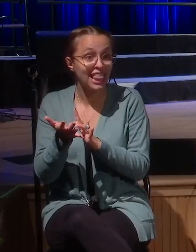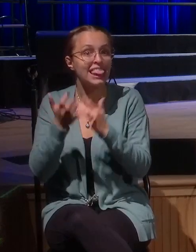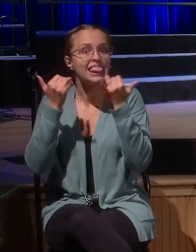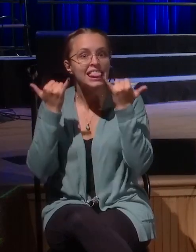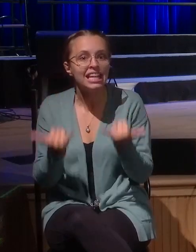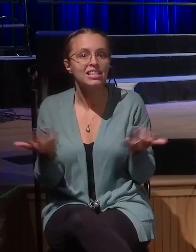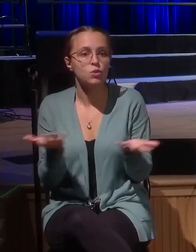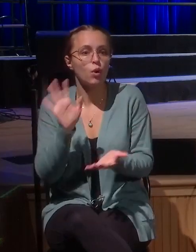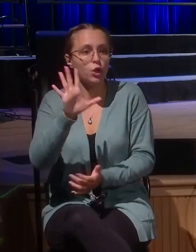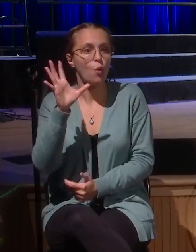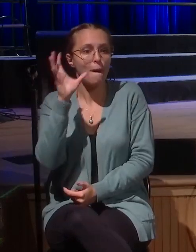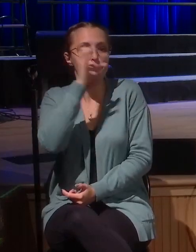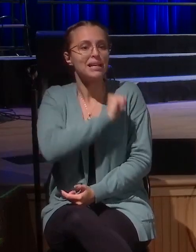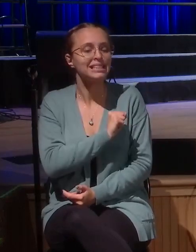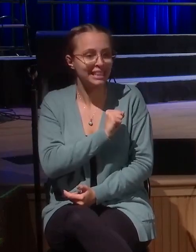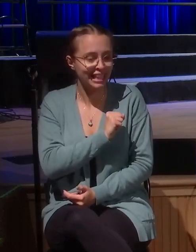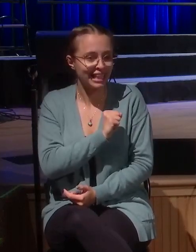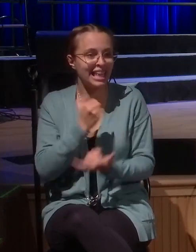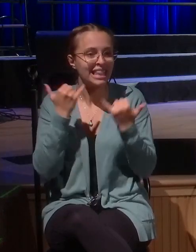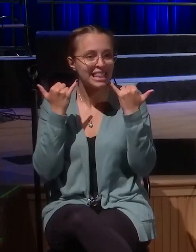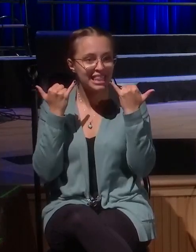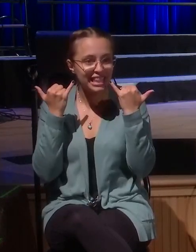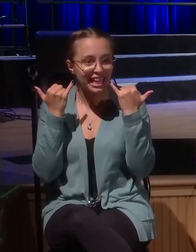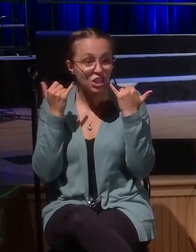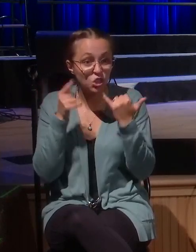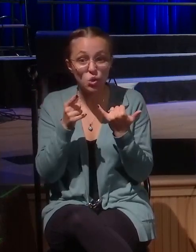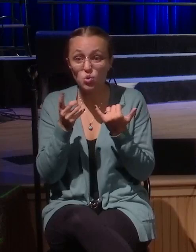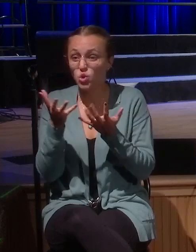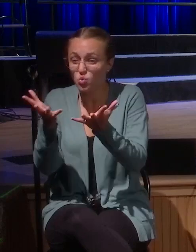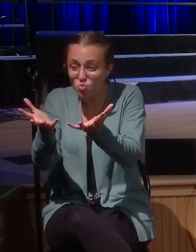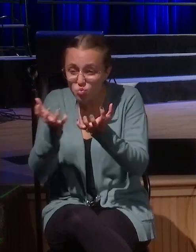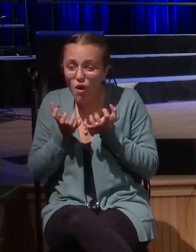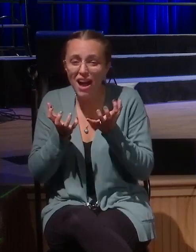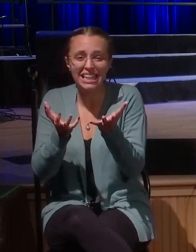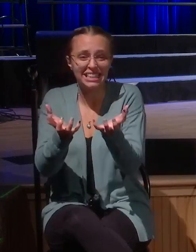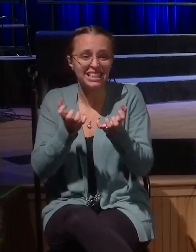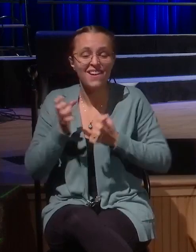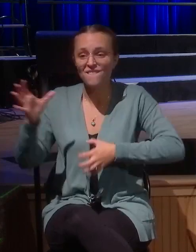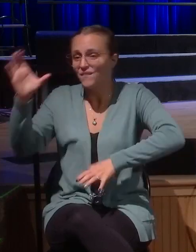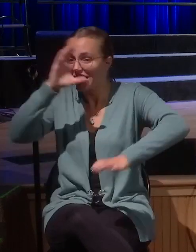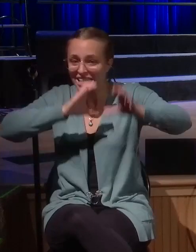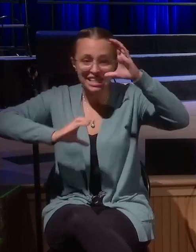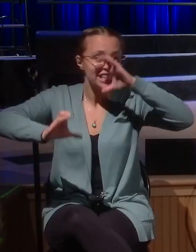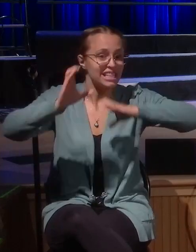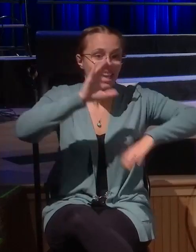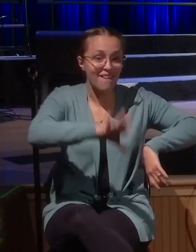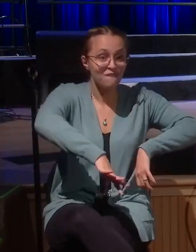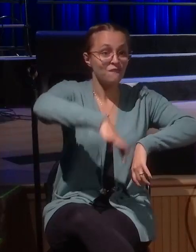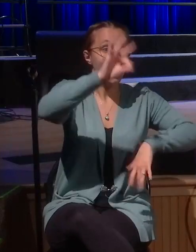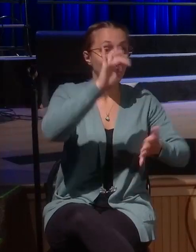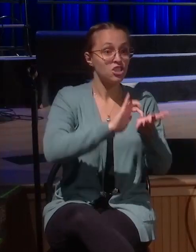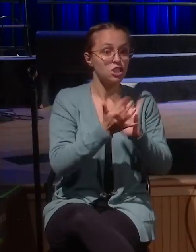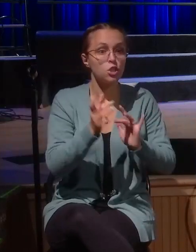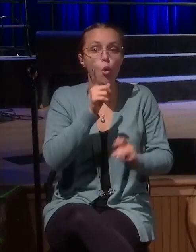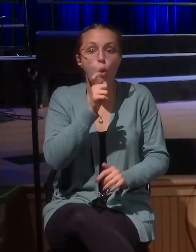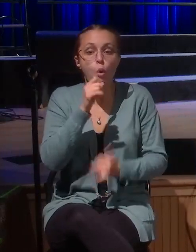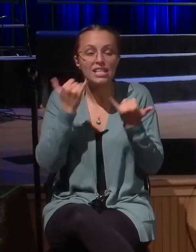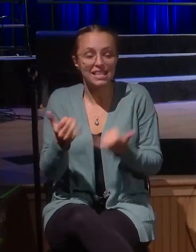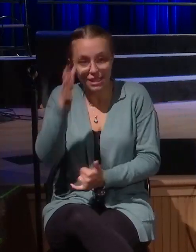it's Jesus, you say, I will do anything to find out more about this, who is this man, this son of God, the most high king,